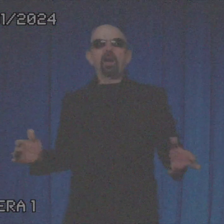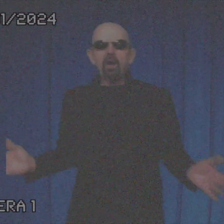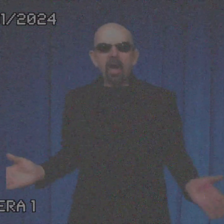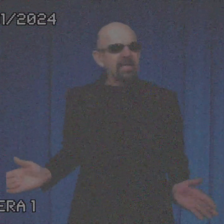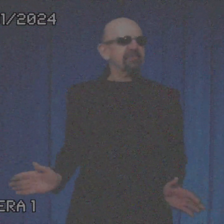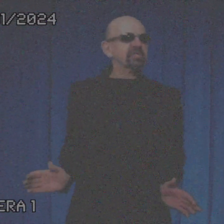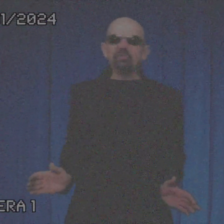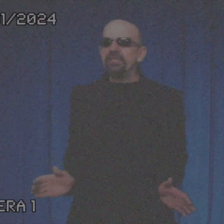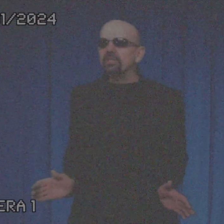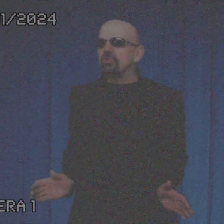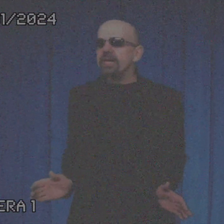I have the strangest dream. dream.